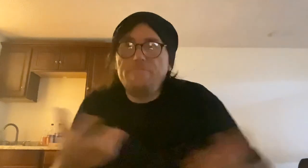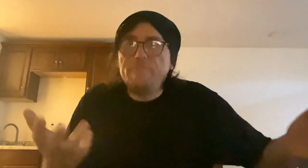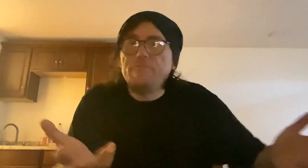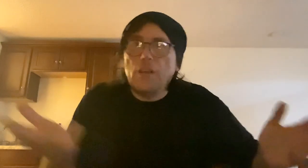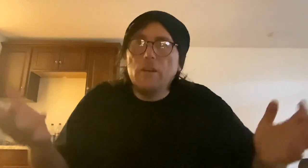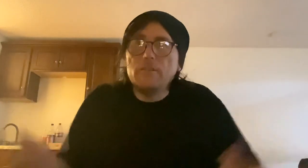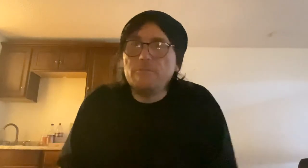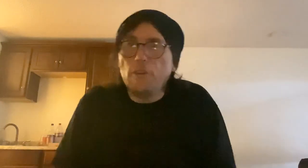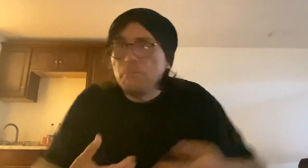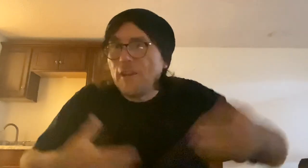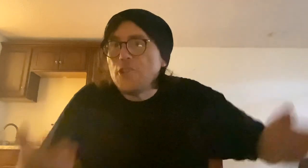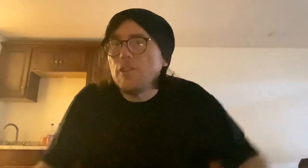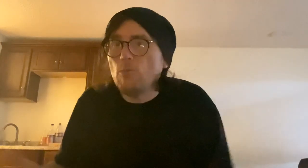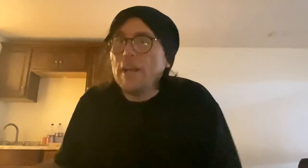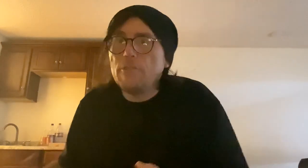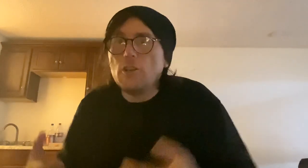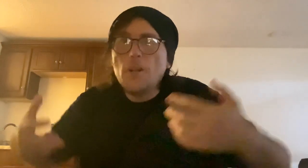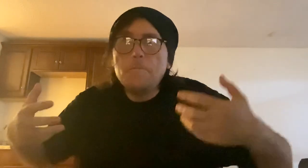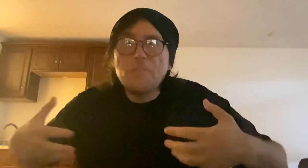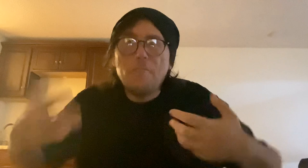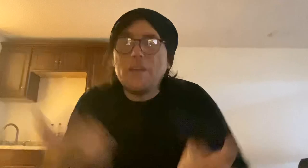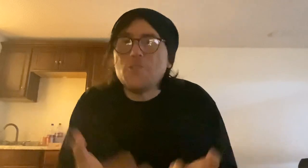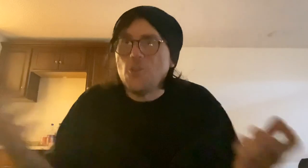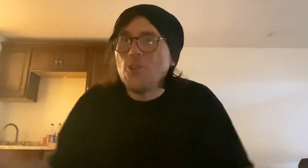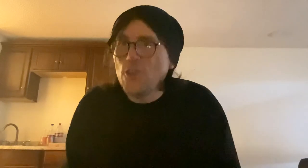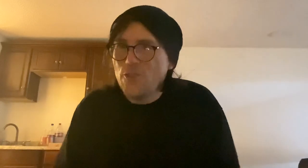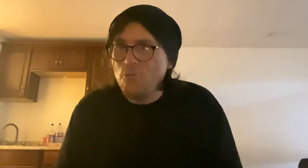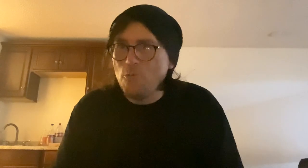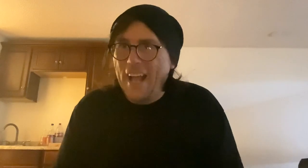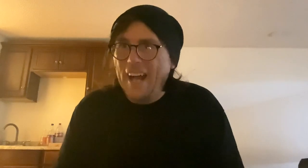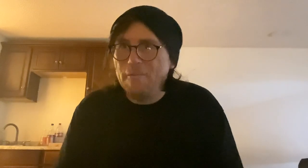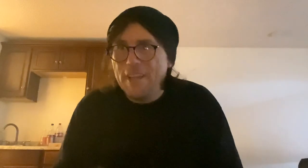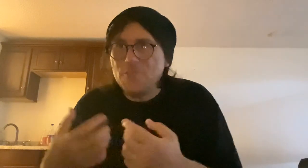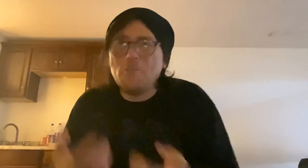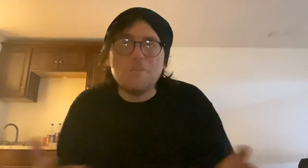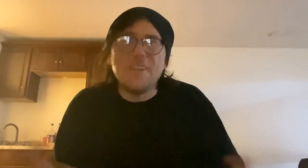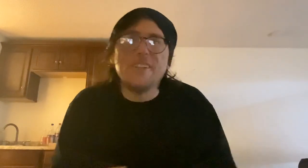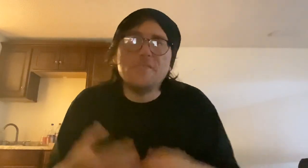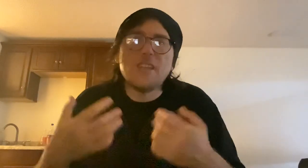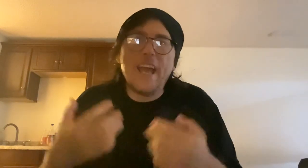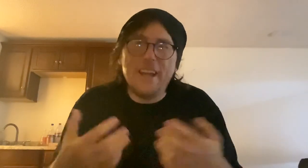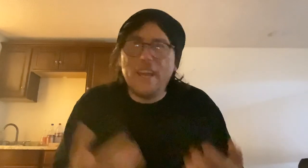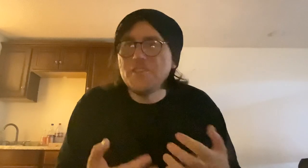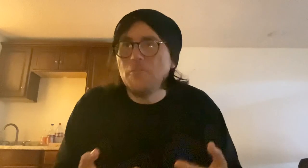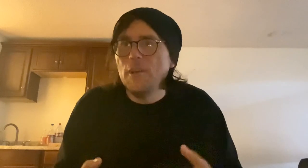you know, film production or whatever. Make sure you have as representatives and as someone